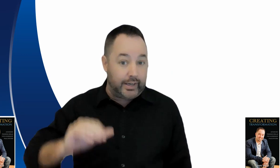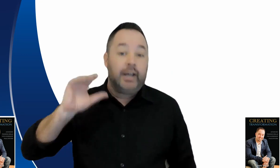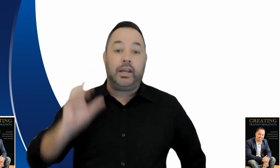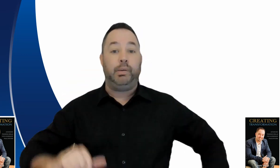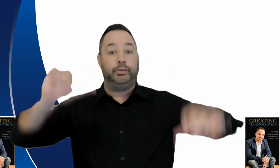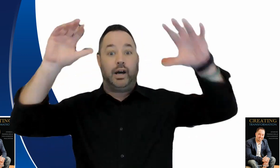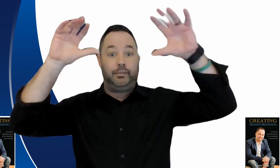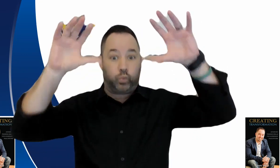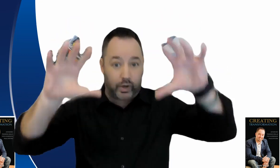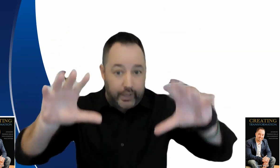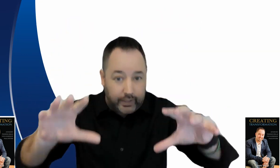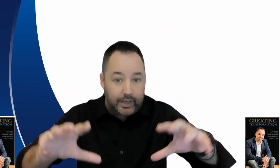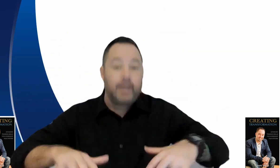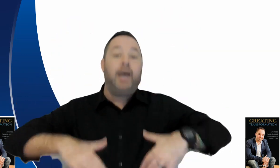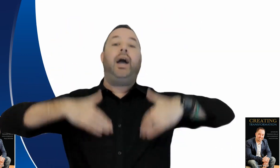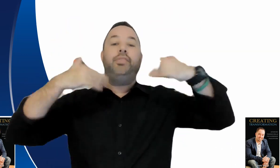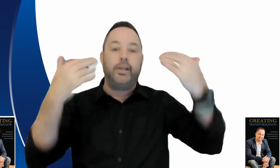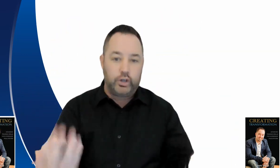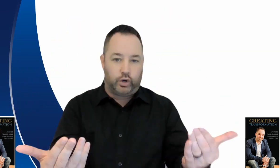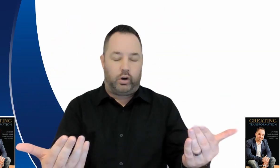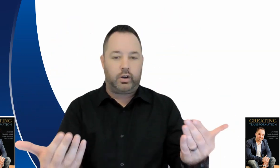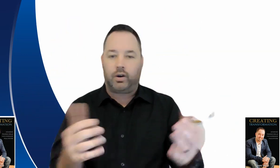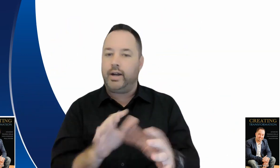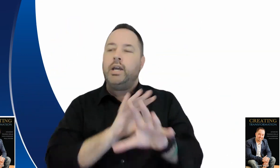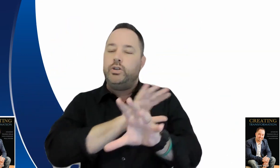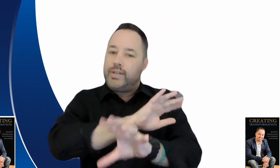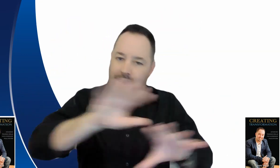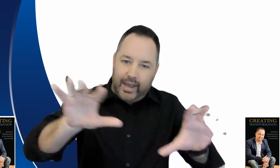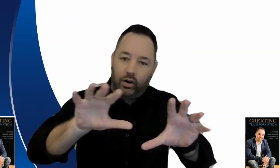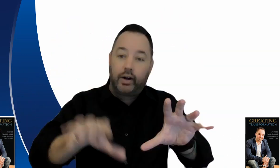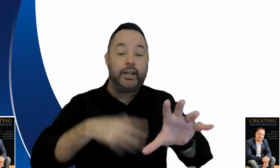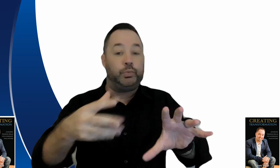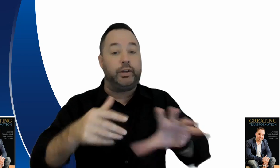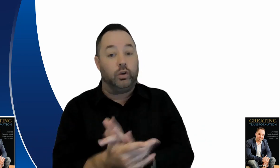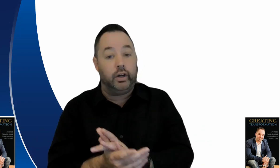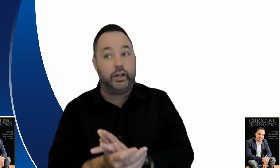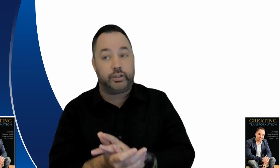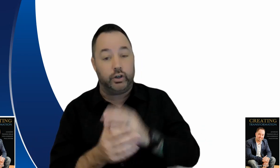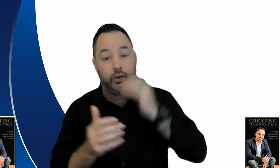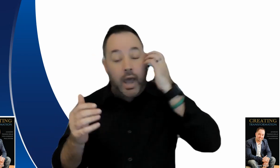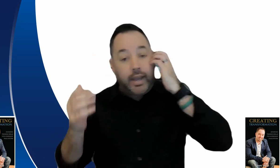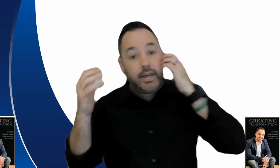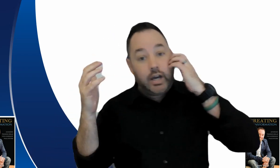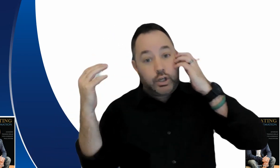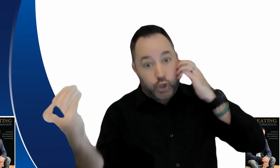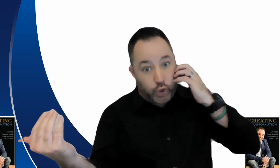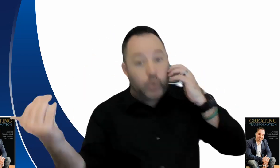slide give people time to read it and then you talk all right you cannot expect your learners to hear you